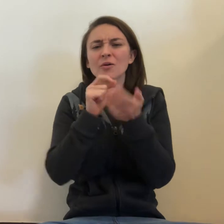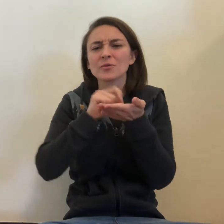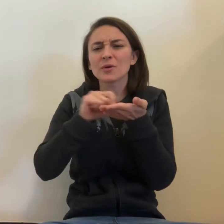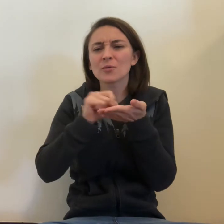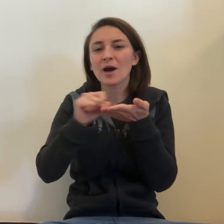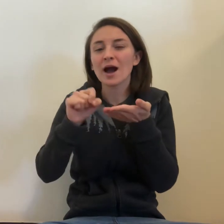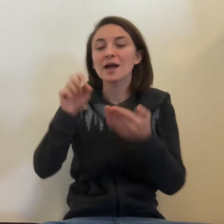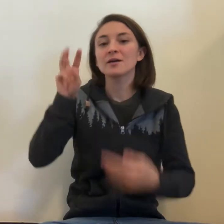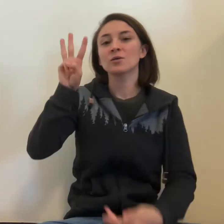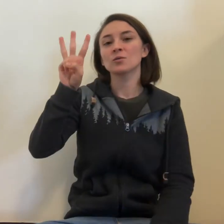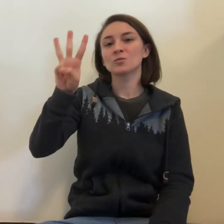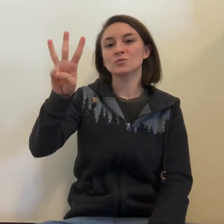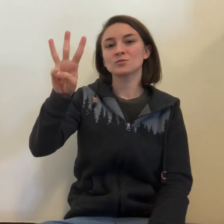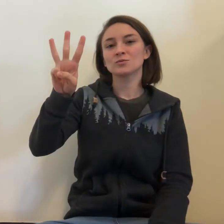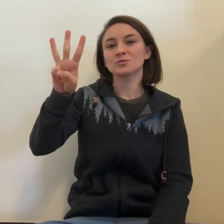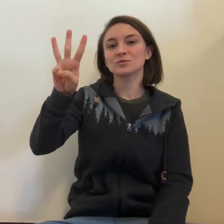How do we write W?